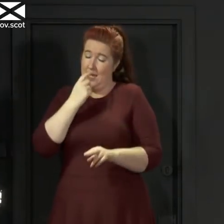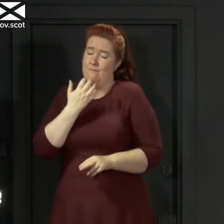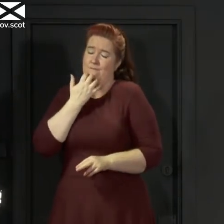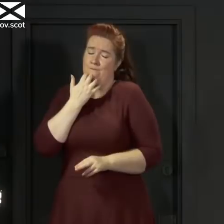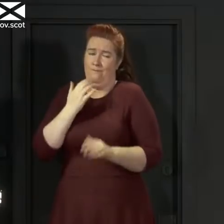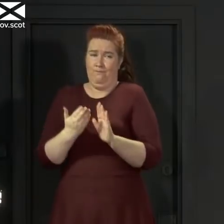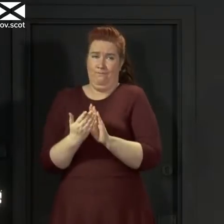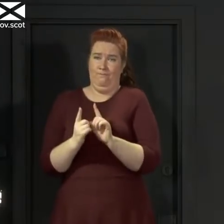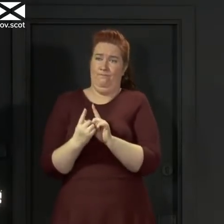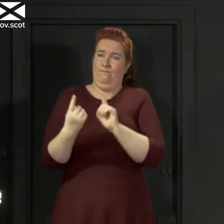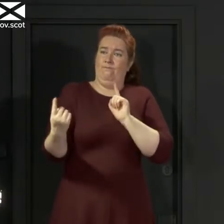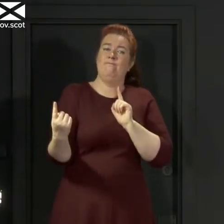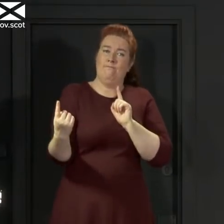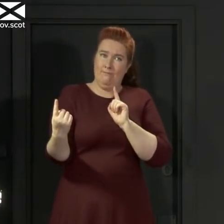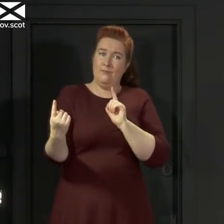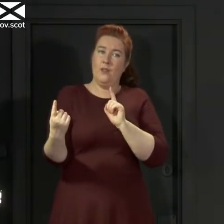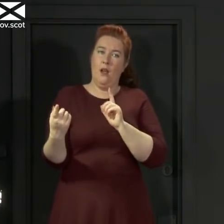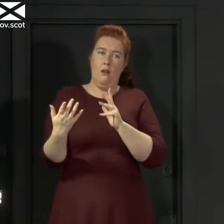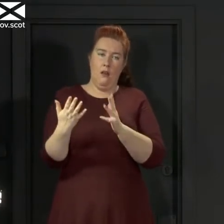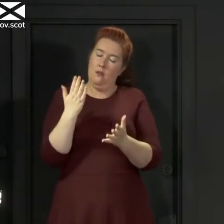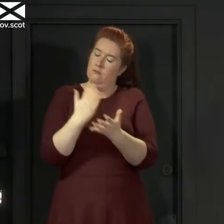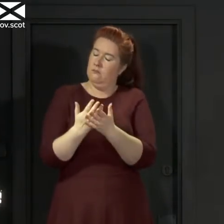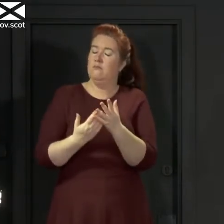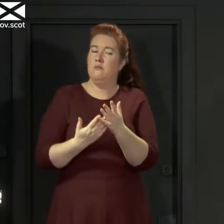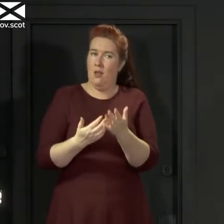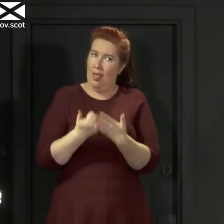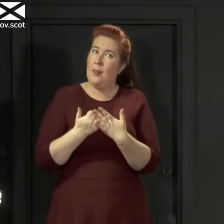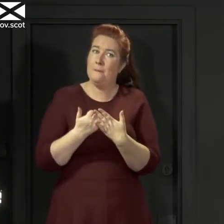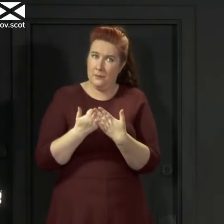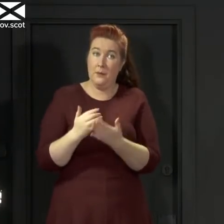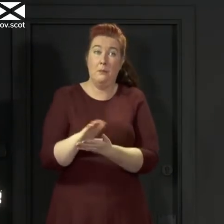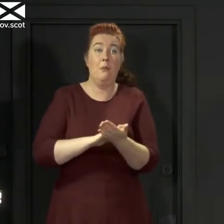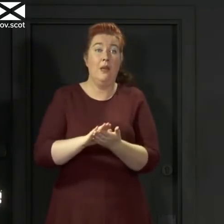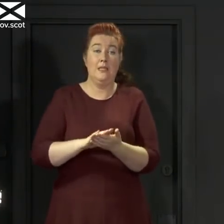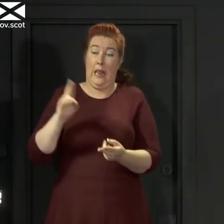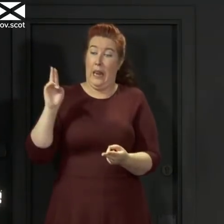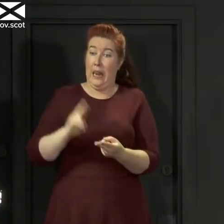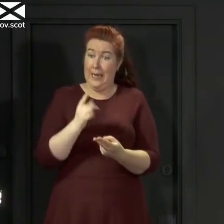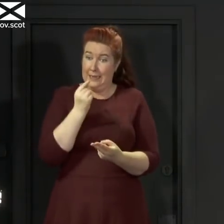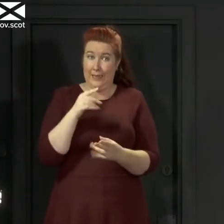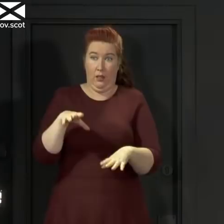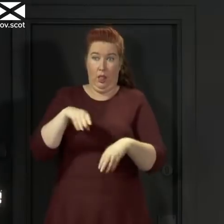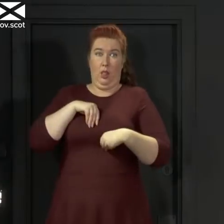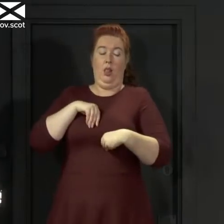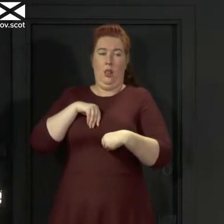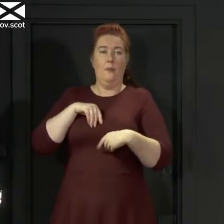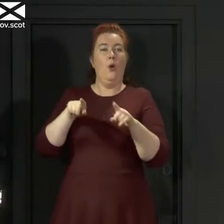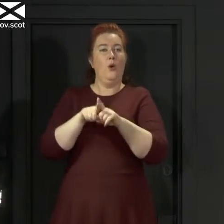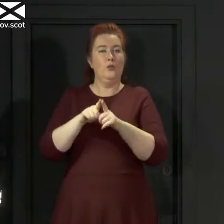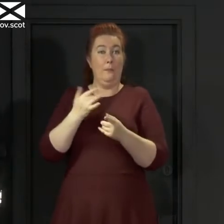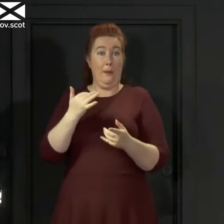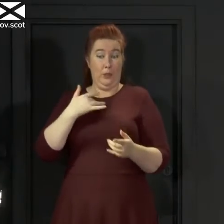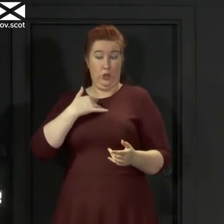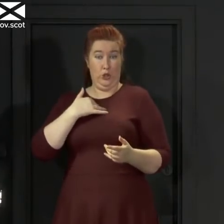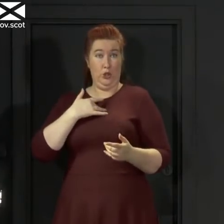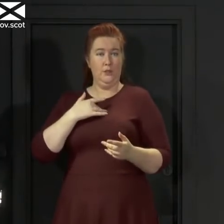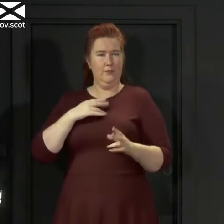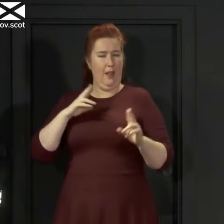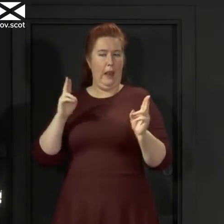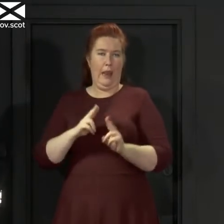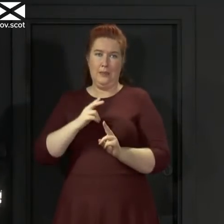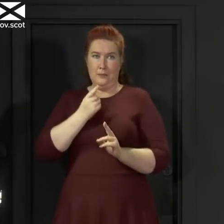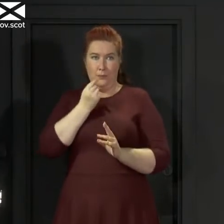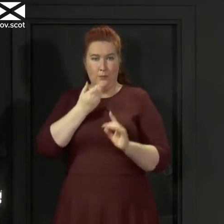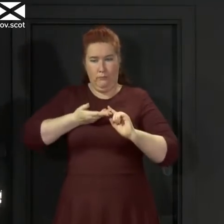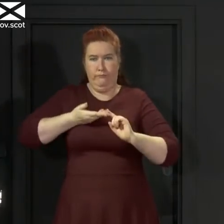can make all the difference. It makes you less likely to get the virus and it also makes you less likely to transmit it to others. The